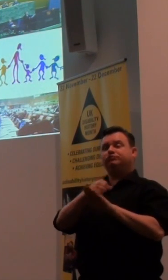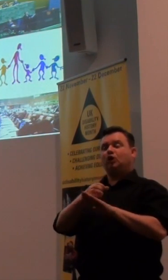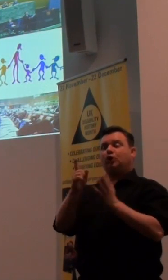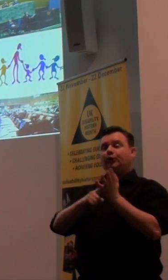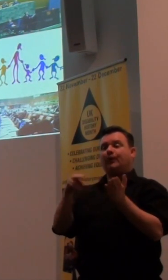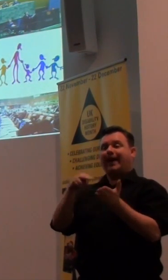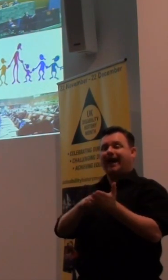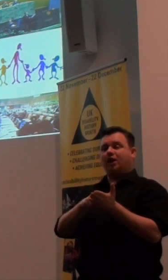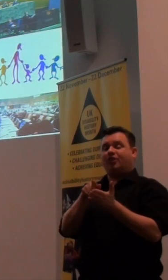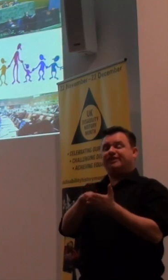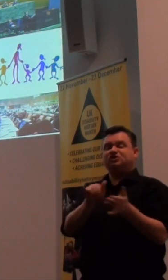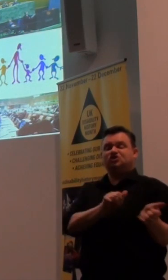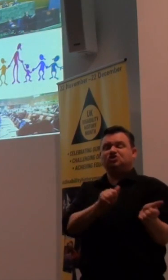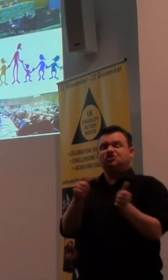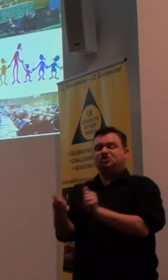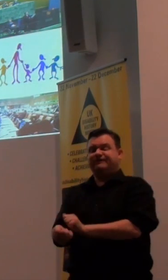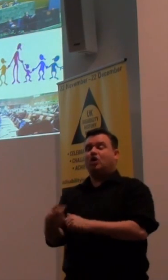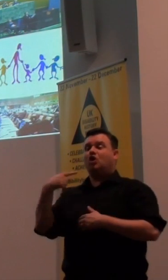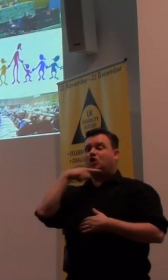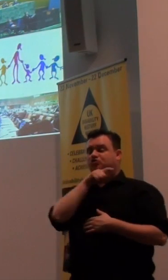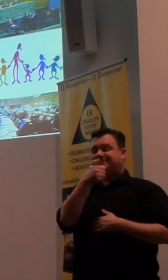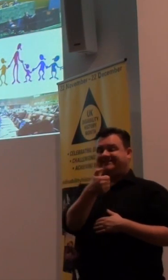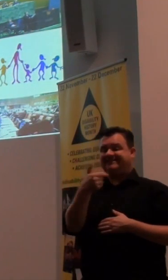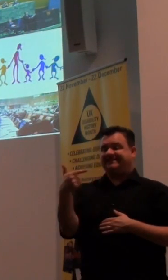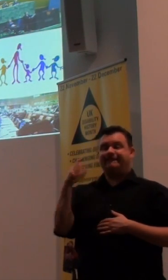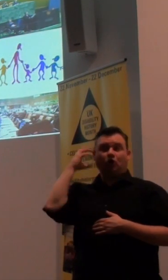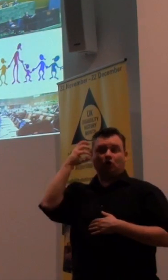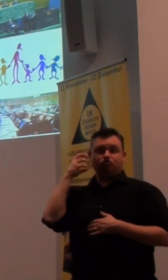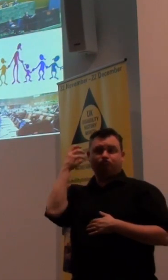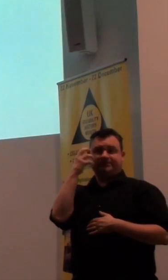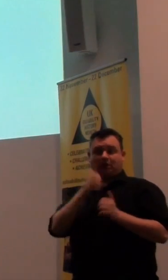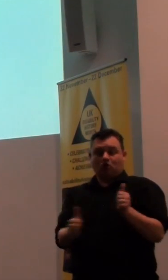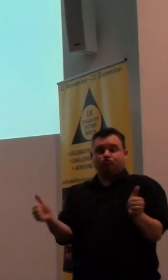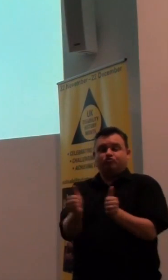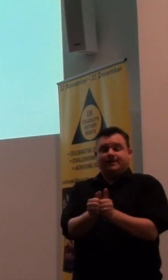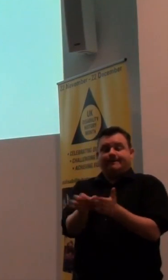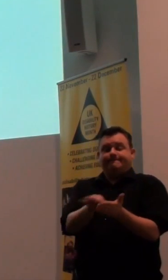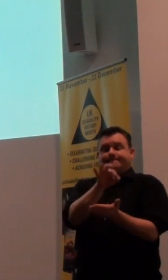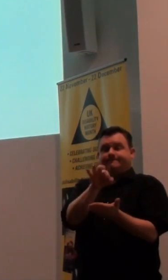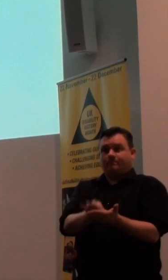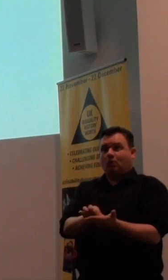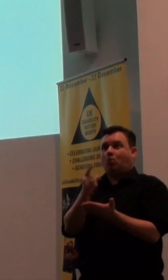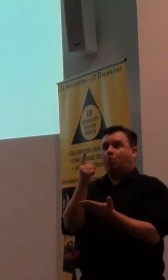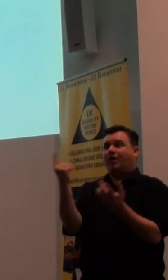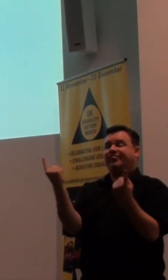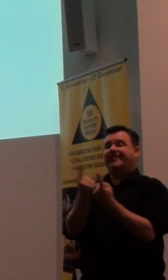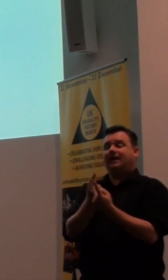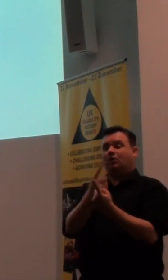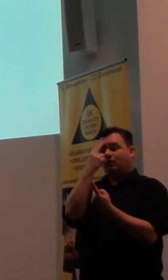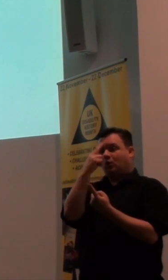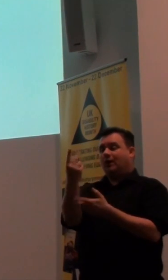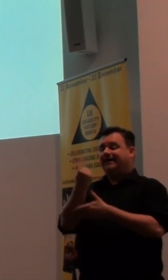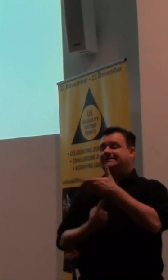this paradigm shift, 167 countries have now signed up to, which is great. One of the things in it is independence.